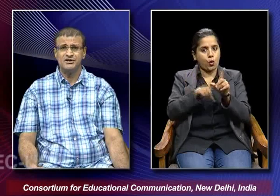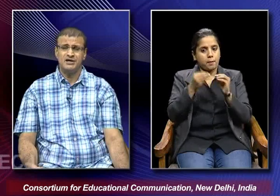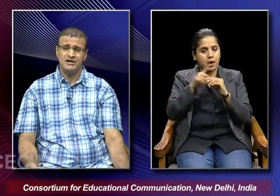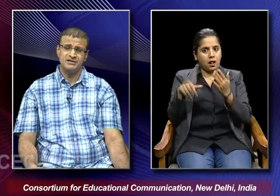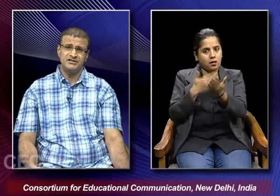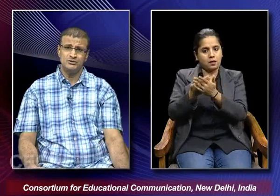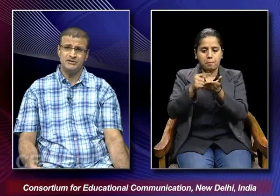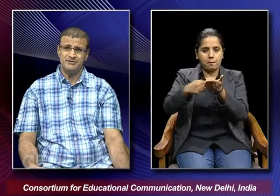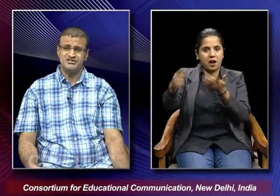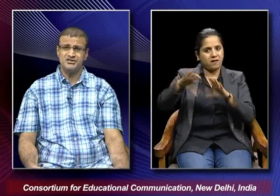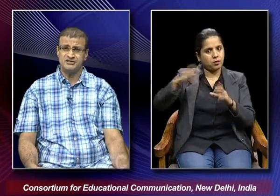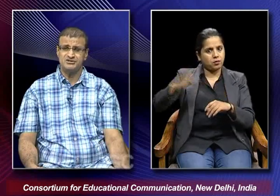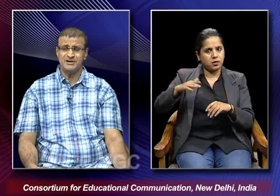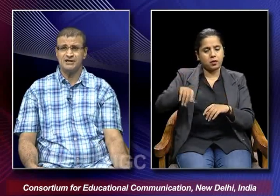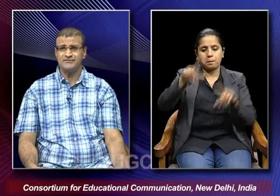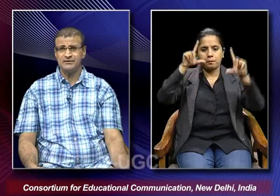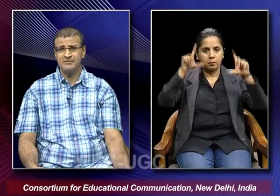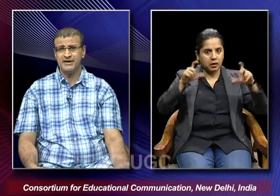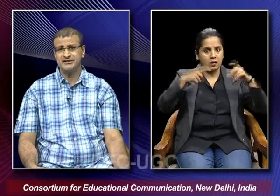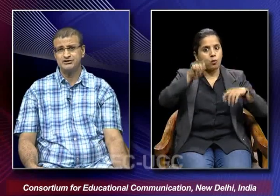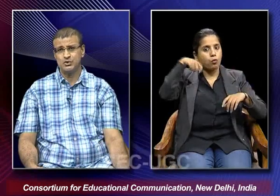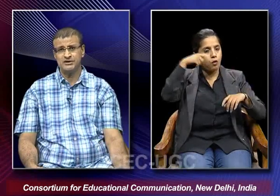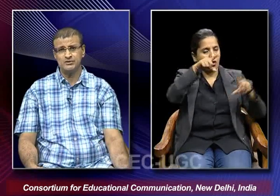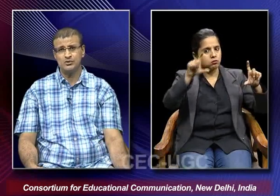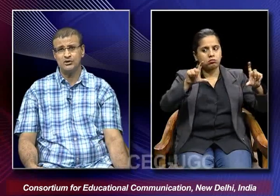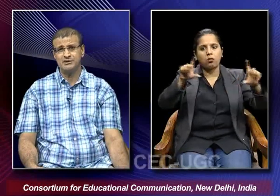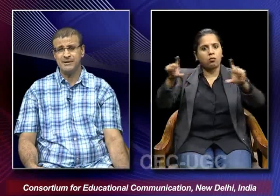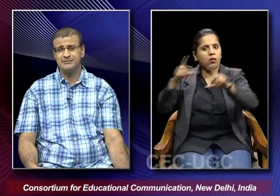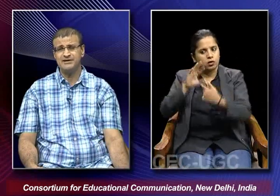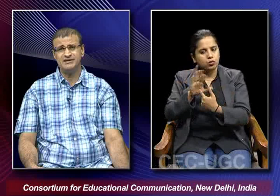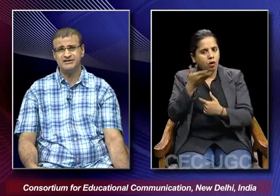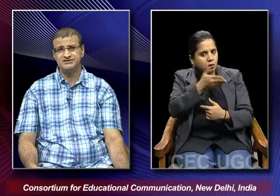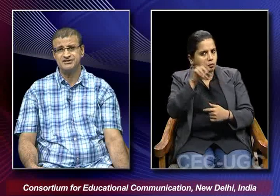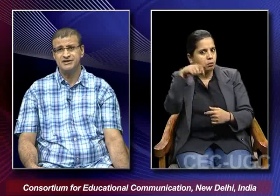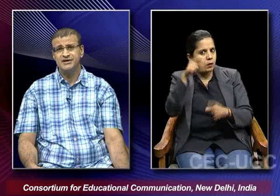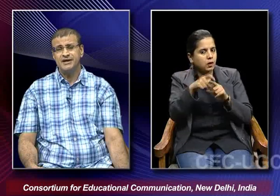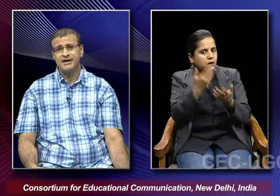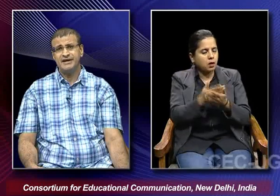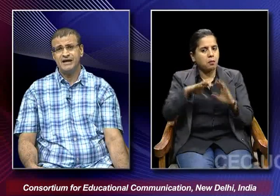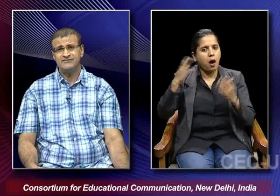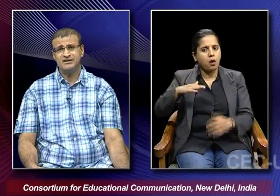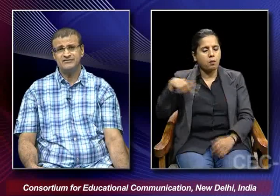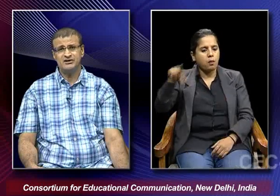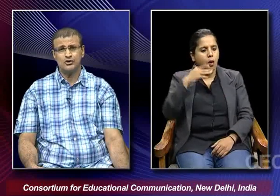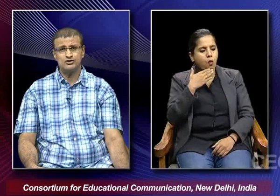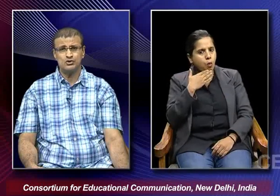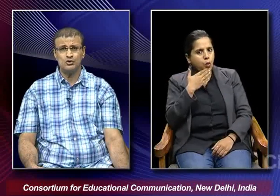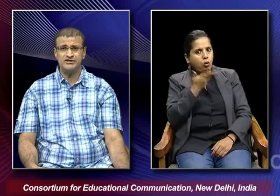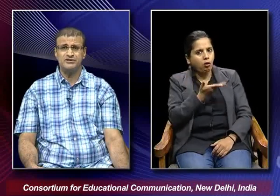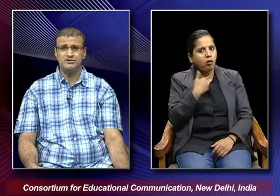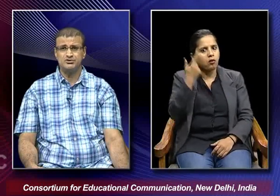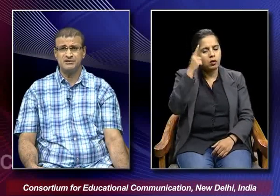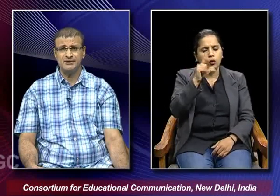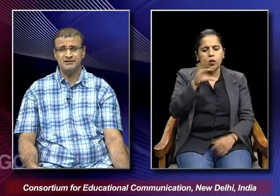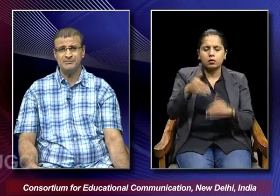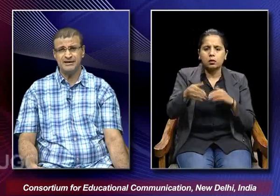they took the picture this particular film and they showed it to all the parliamentarians and after a week or so they